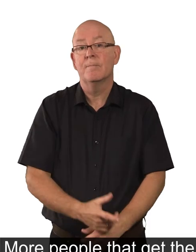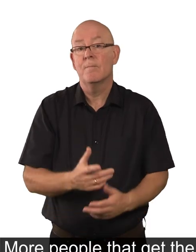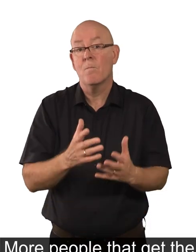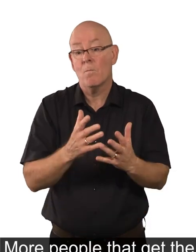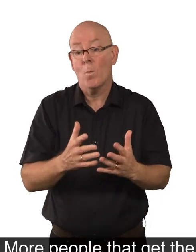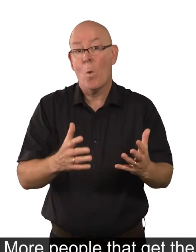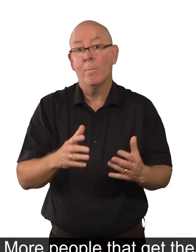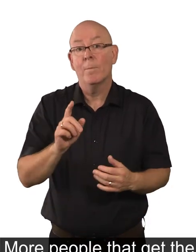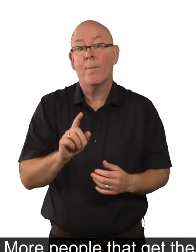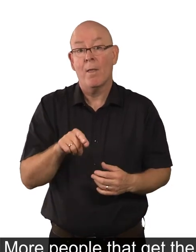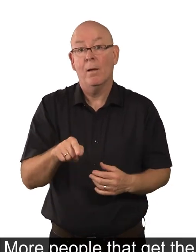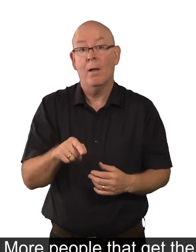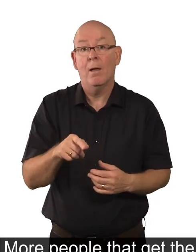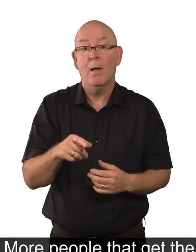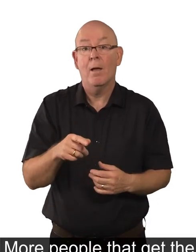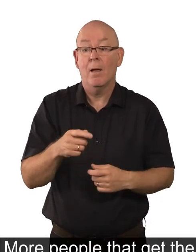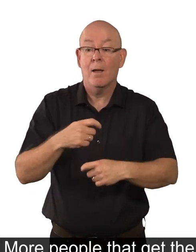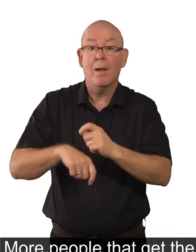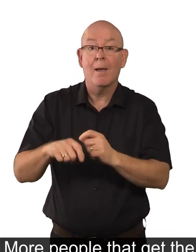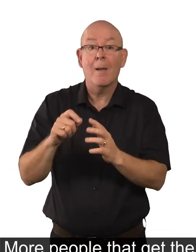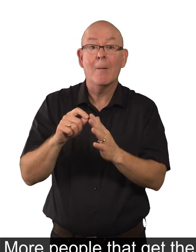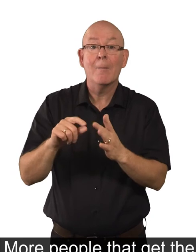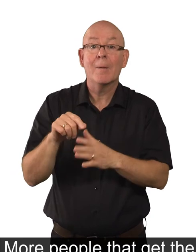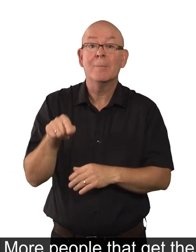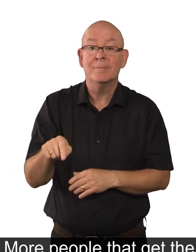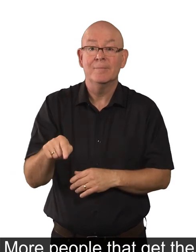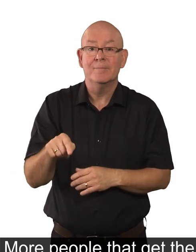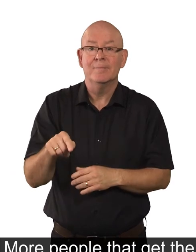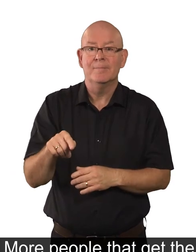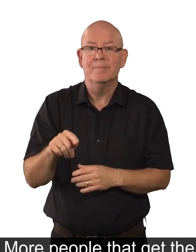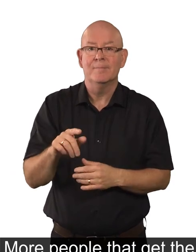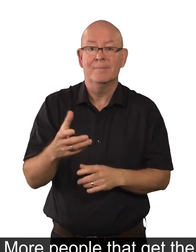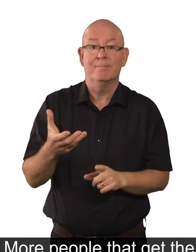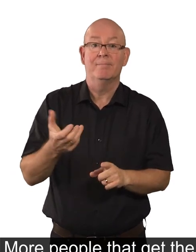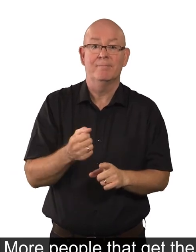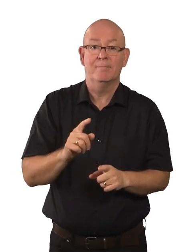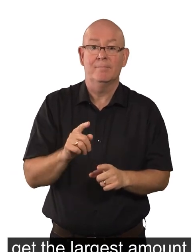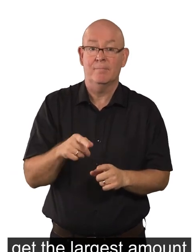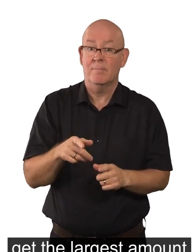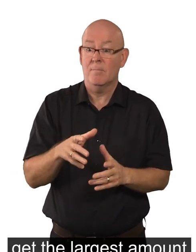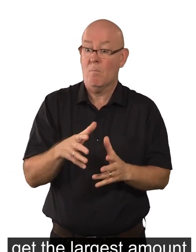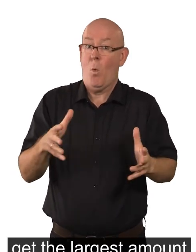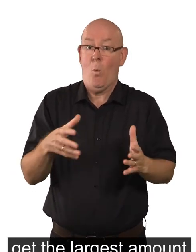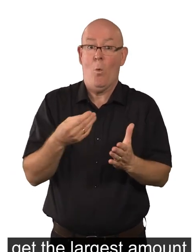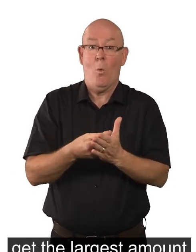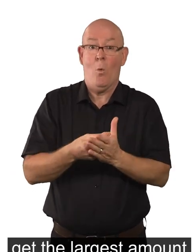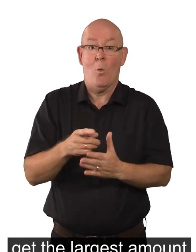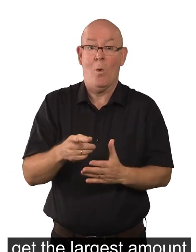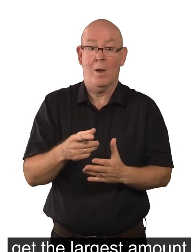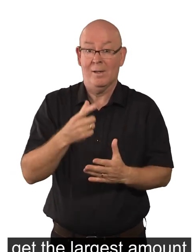More people that get the Personal Independence Payment benefit get the largest amount of money that can be paid.